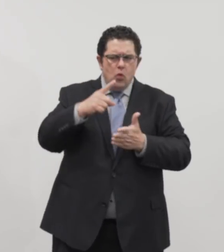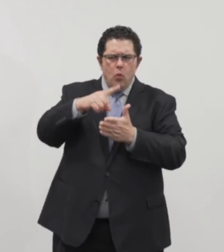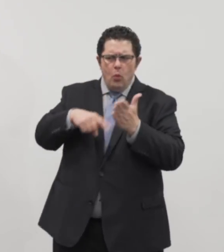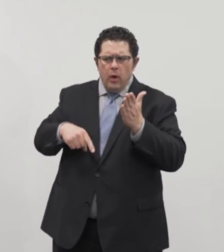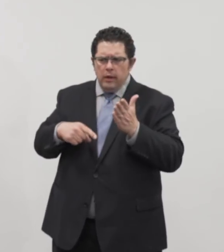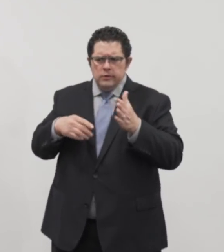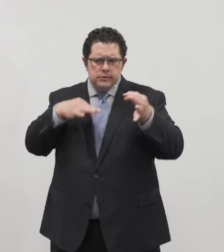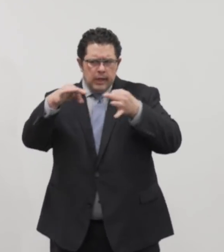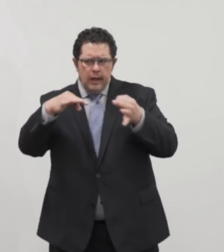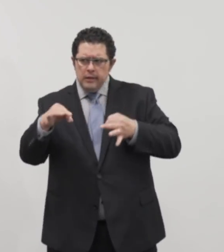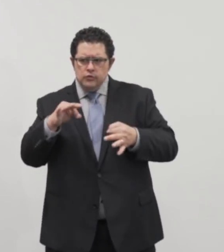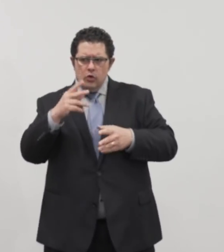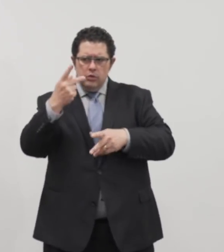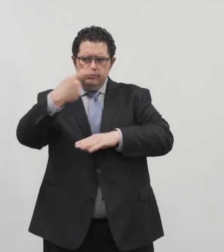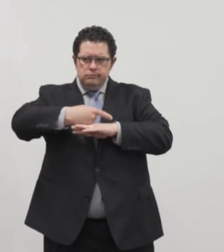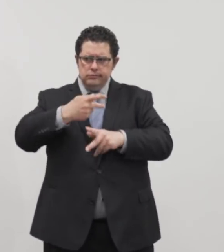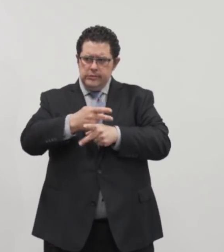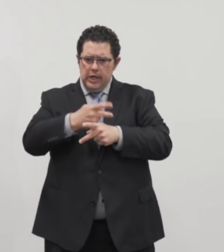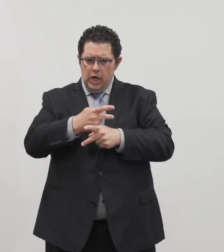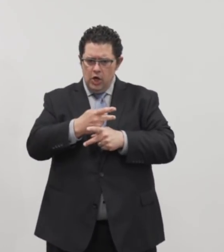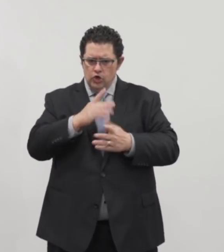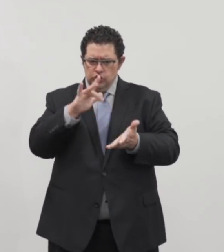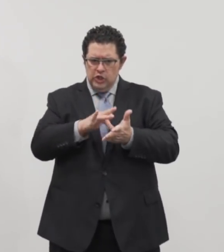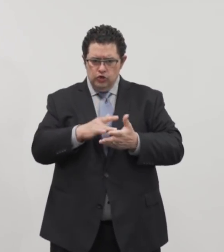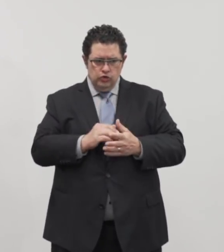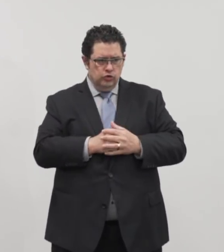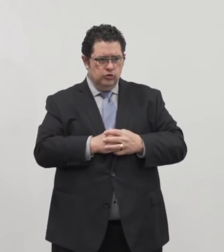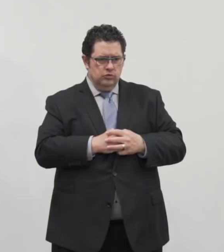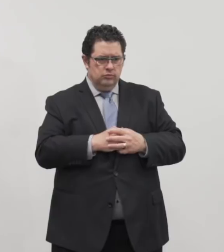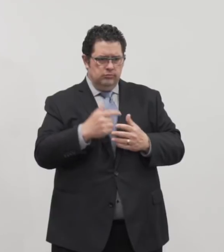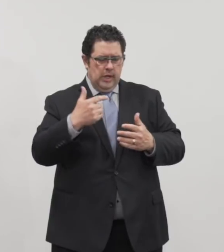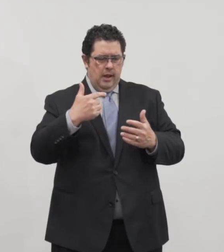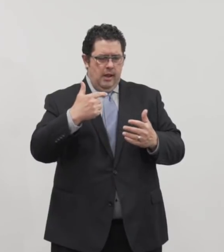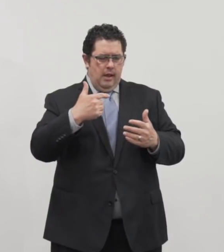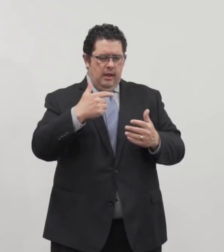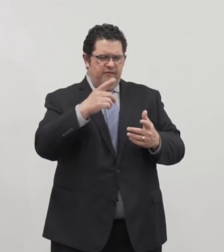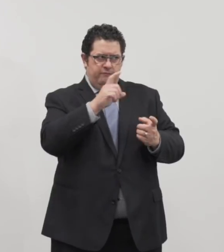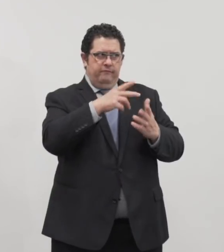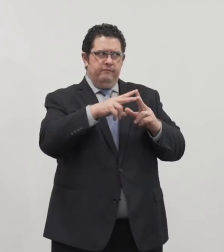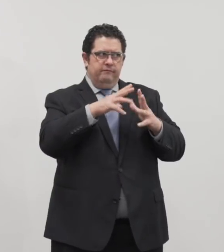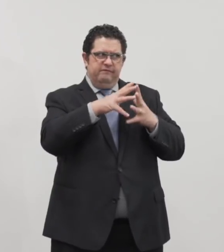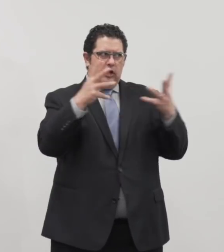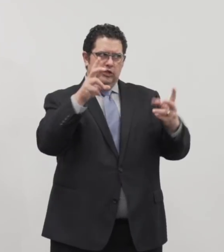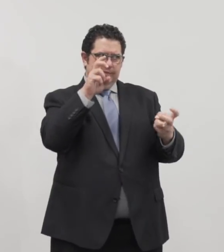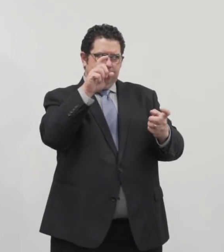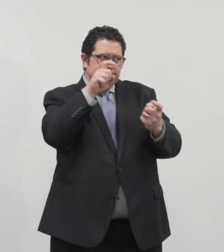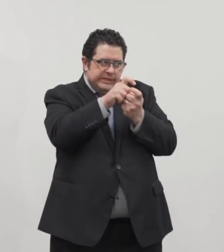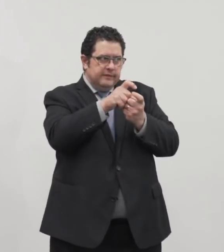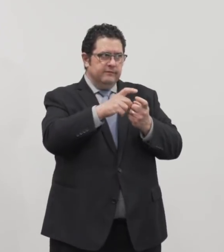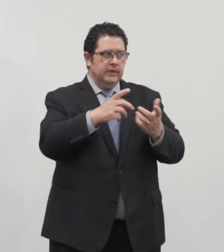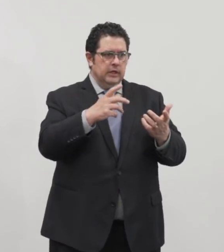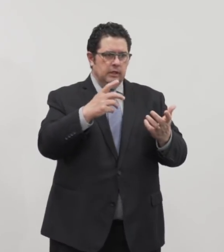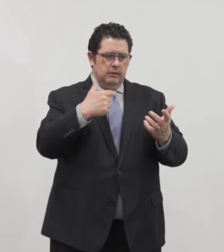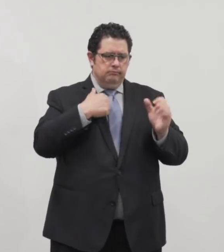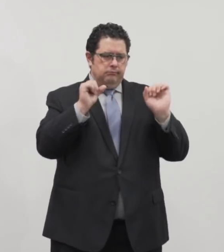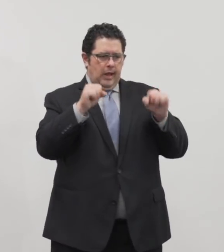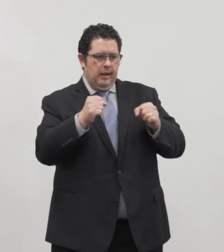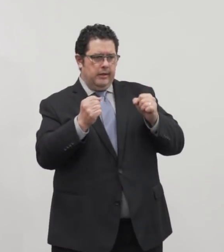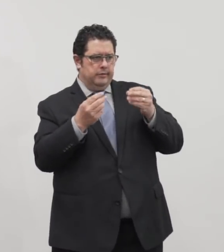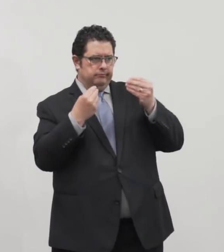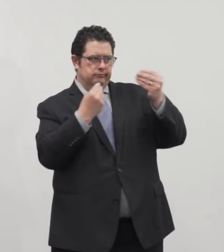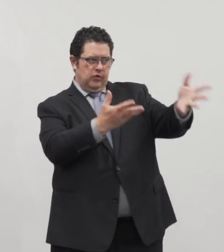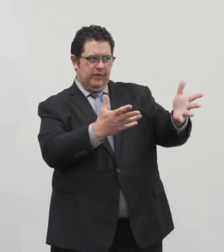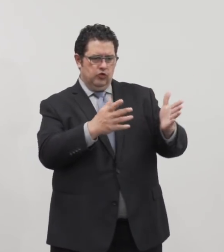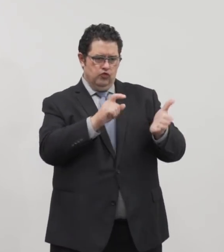guidance on daycare centers? We'll get you that in writing. It's a very specific and outlined program. I couldn't